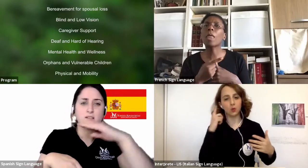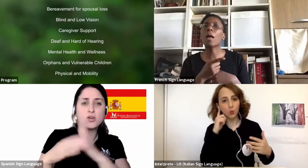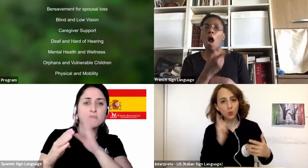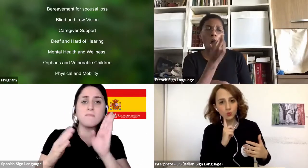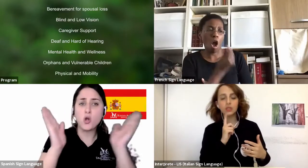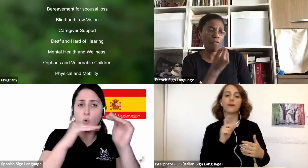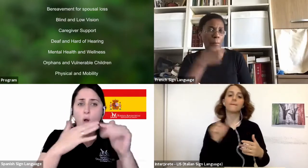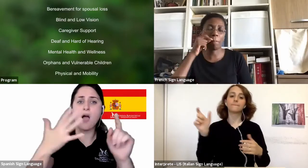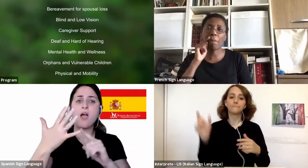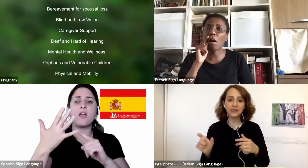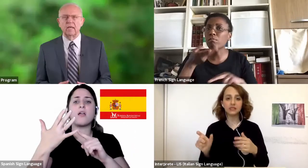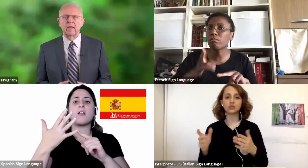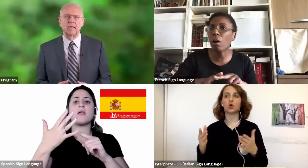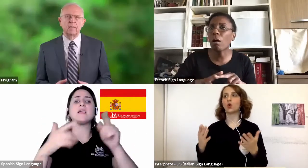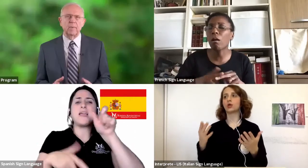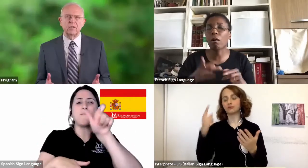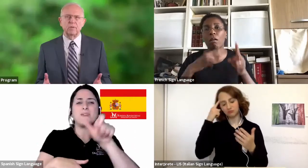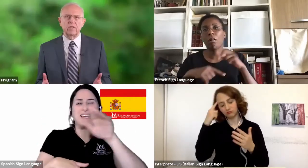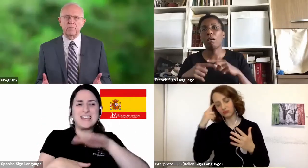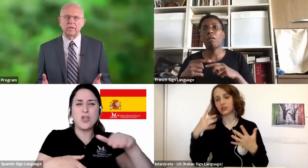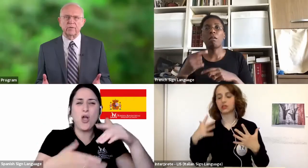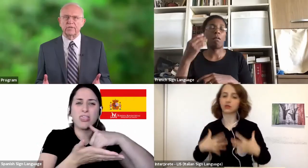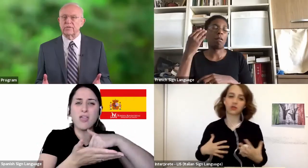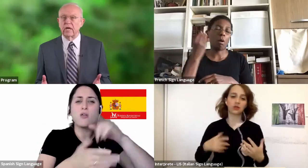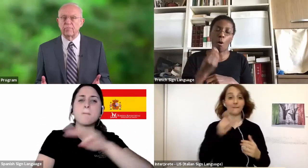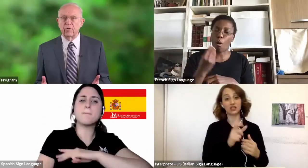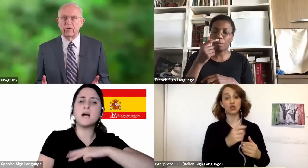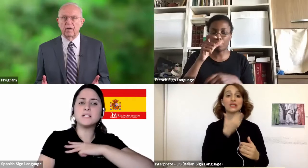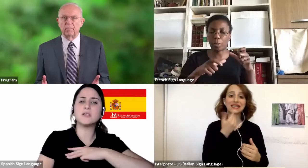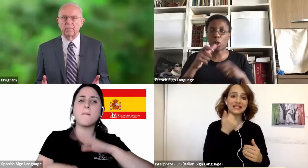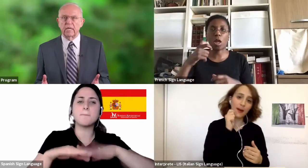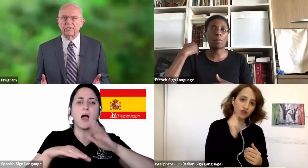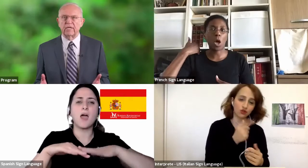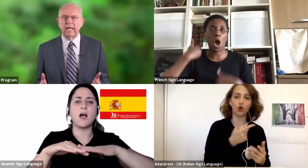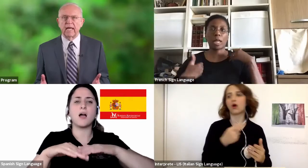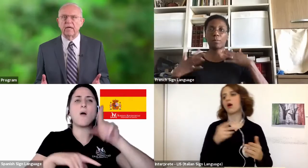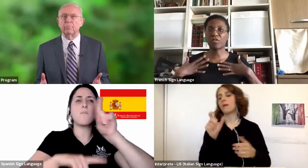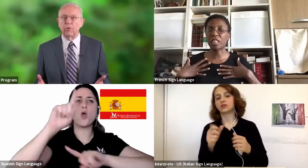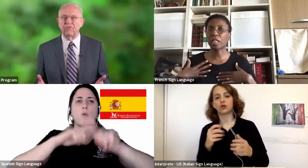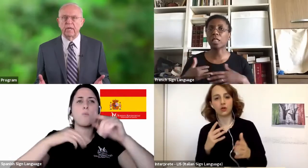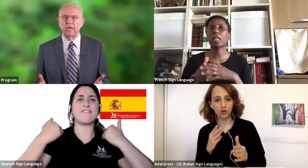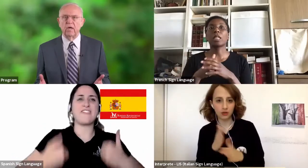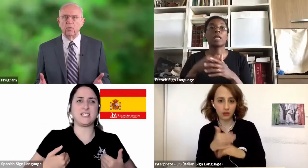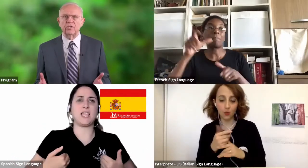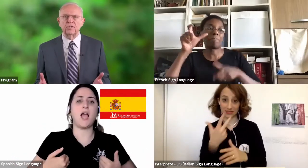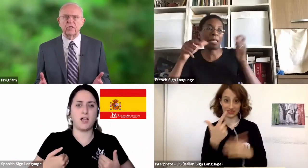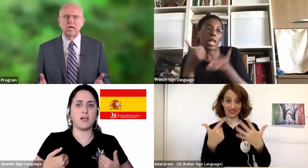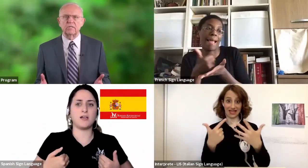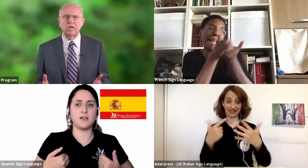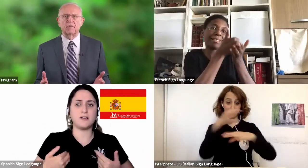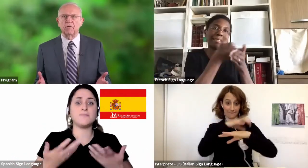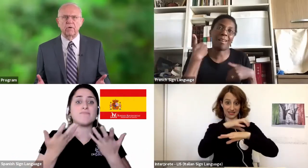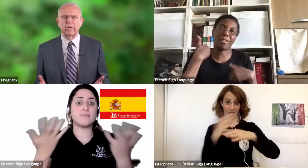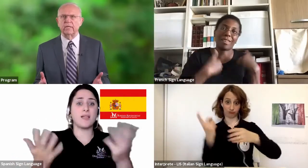mobility challenges. Possibility Ministries is not a program. It is a dynamic movement which is